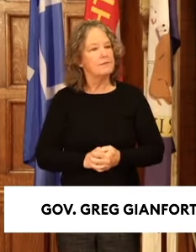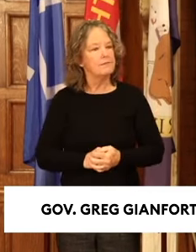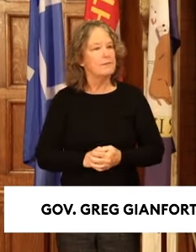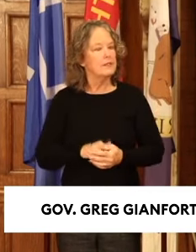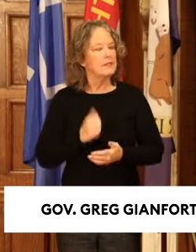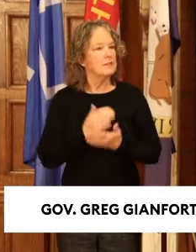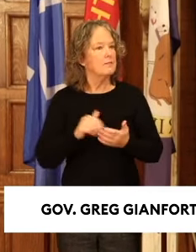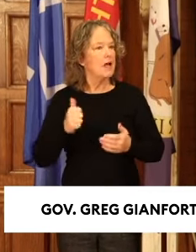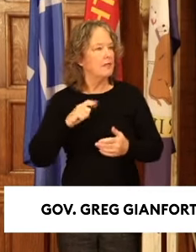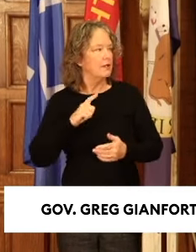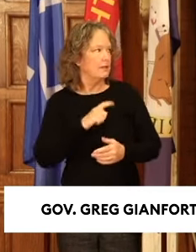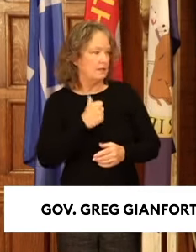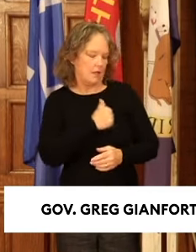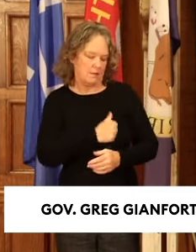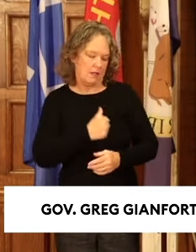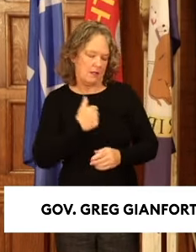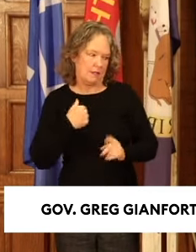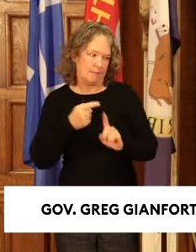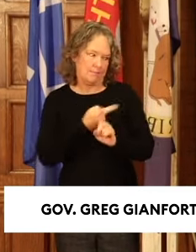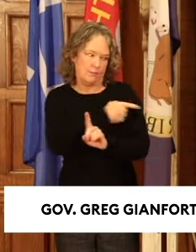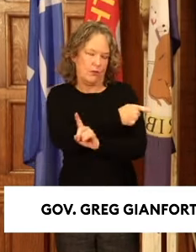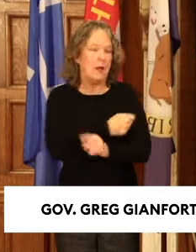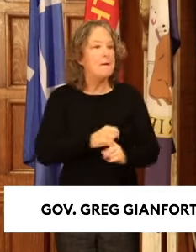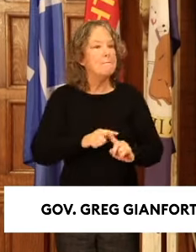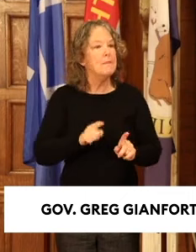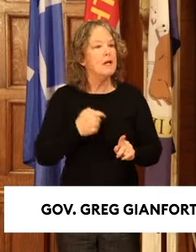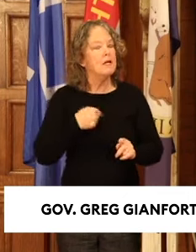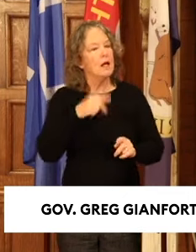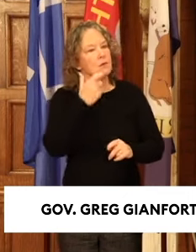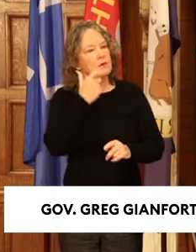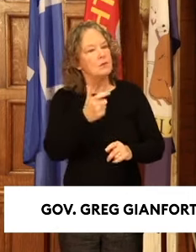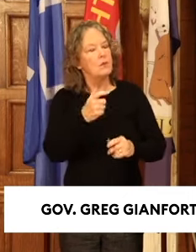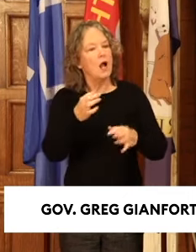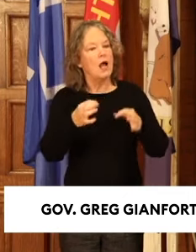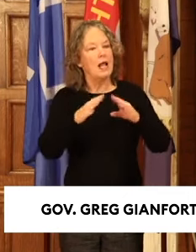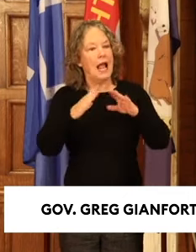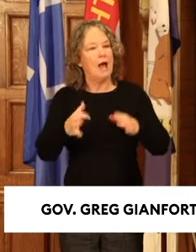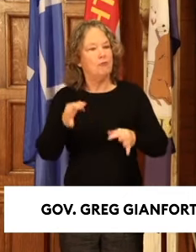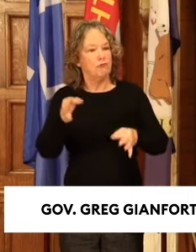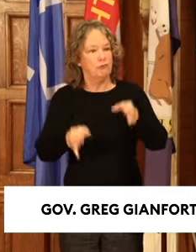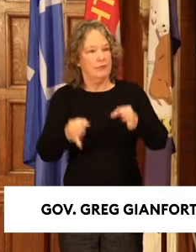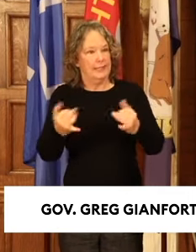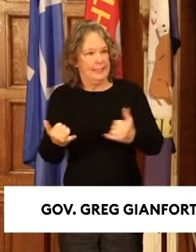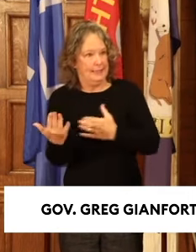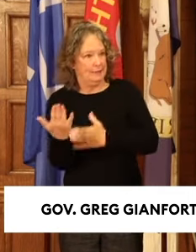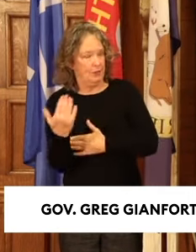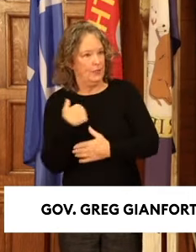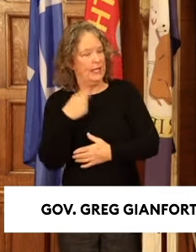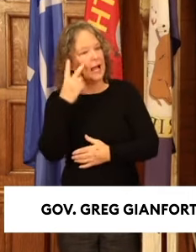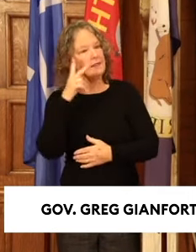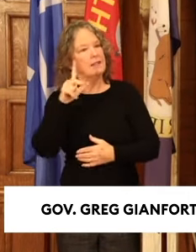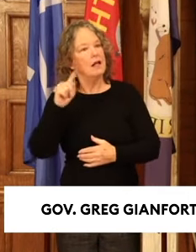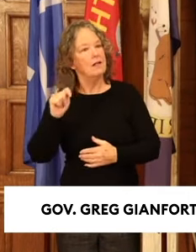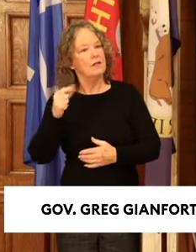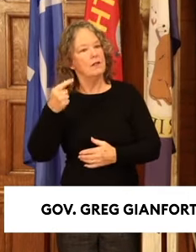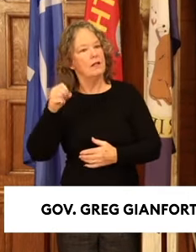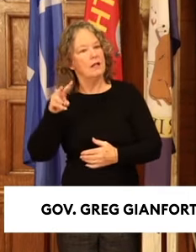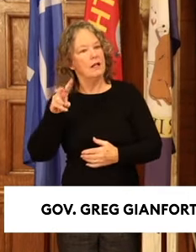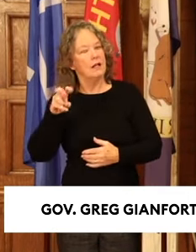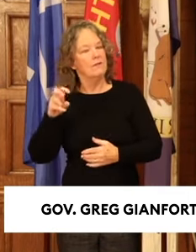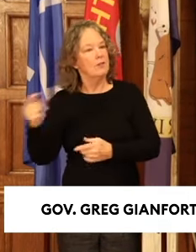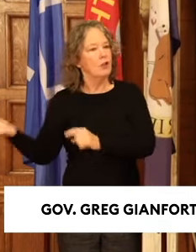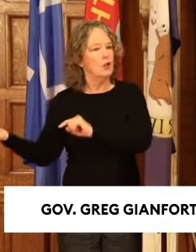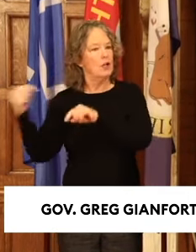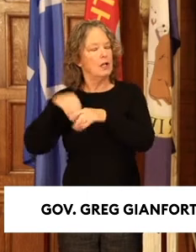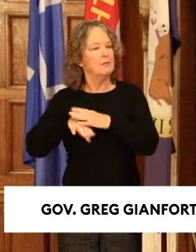legislation, so I thought I was going to pivot. But I was watching House to Share this morning. I saw Lieutenant Governor Juris come in on